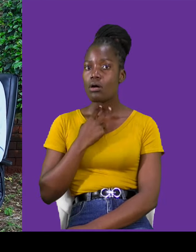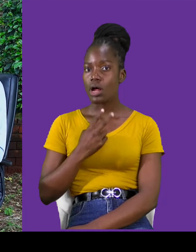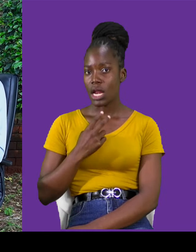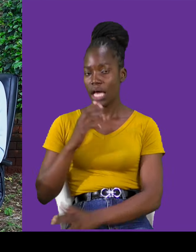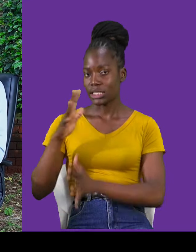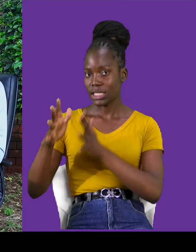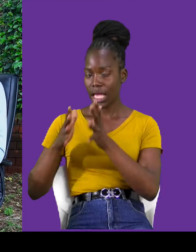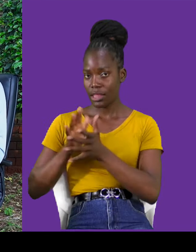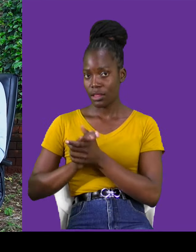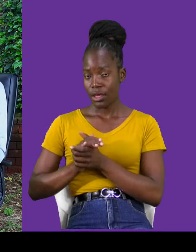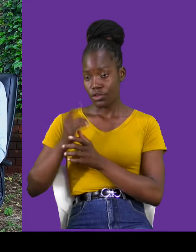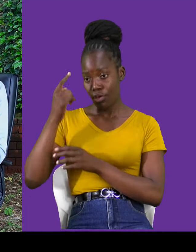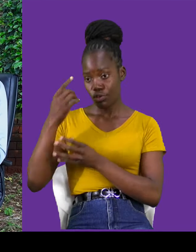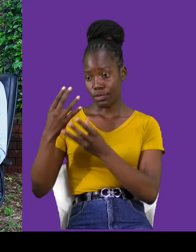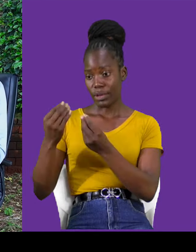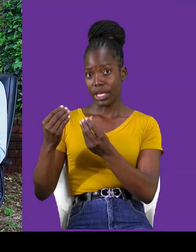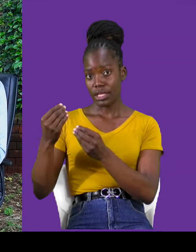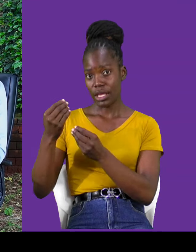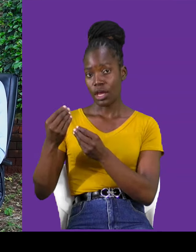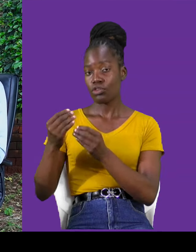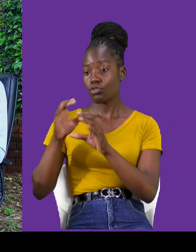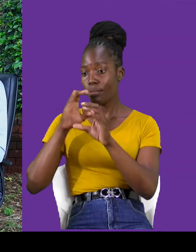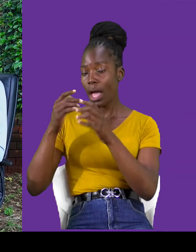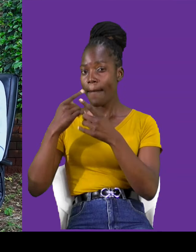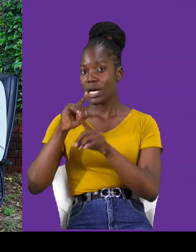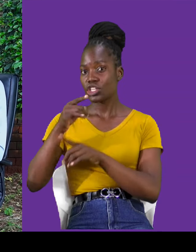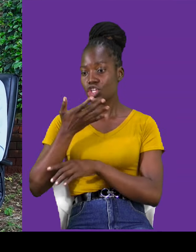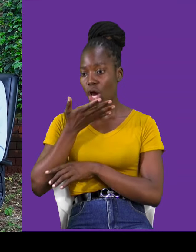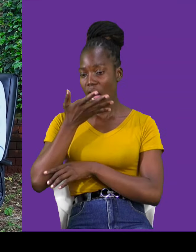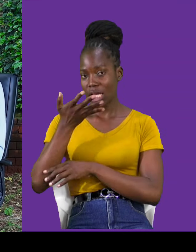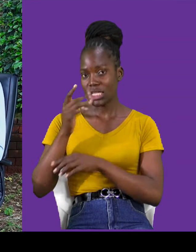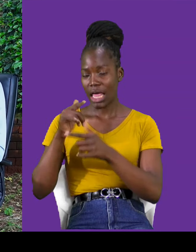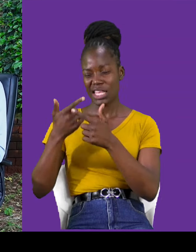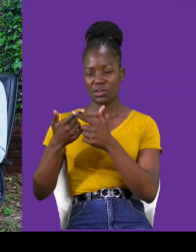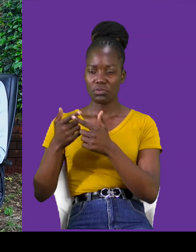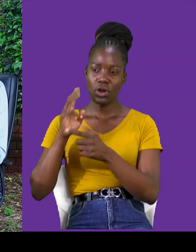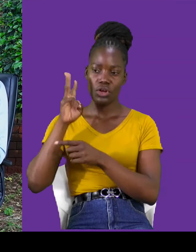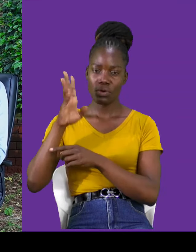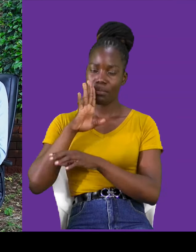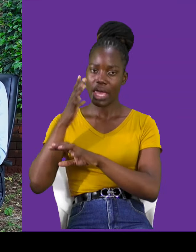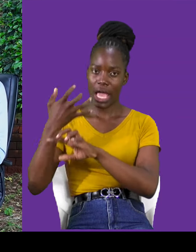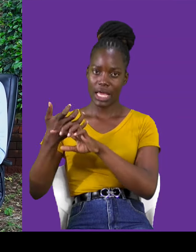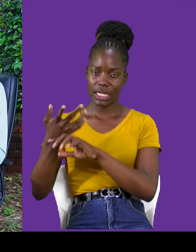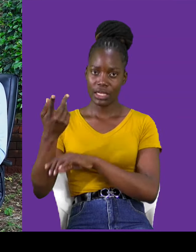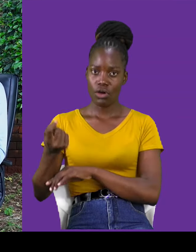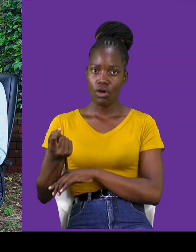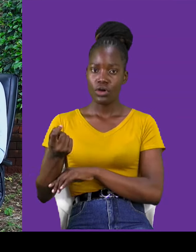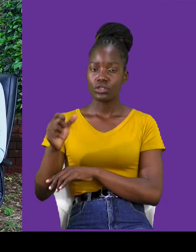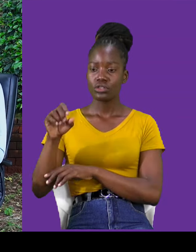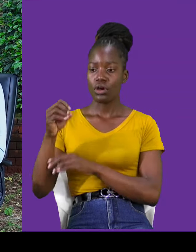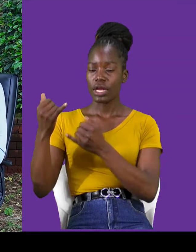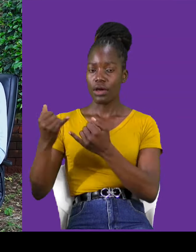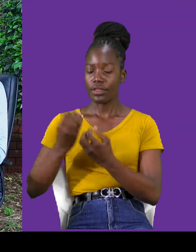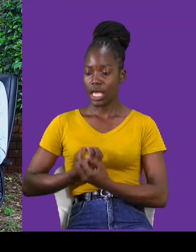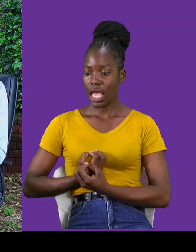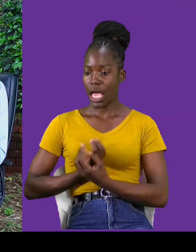it will be easy to communicate with them, but for you to respond, it will be a little difficult. So, they can actually express something, and you